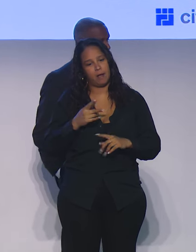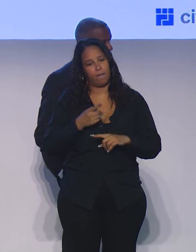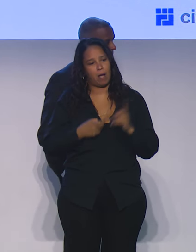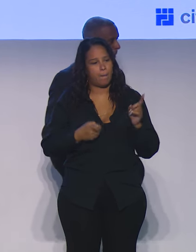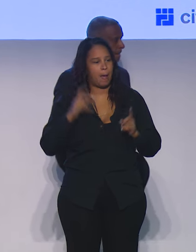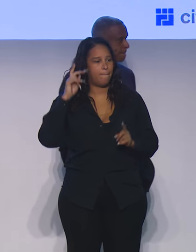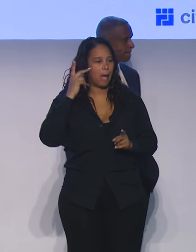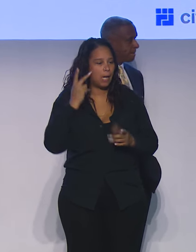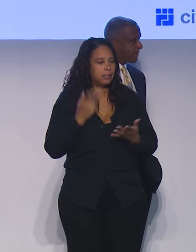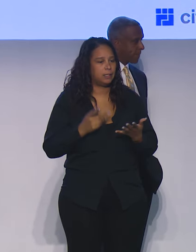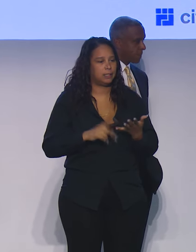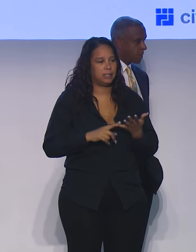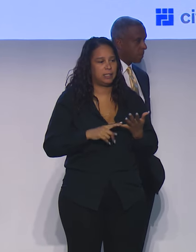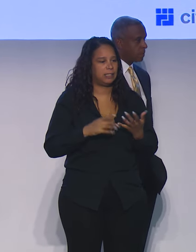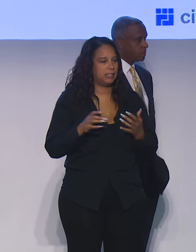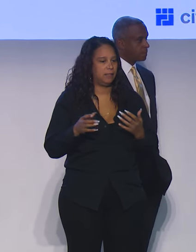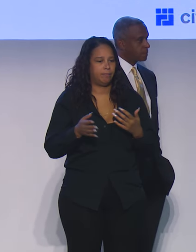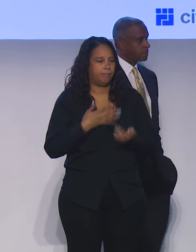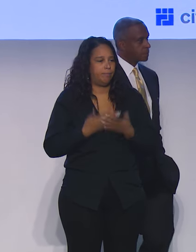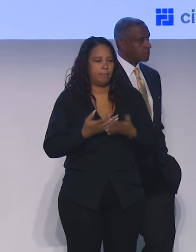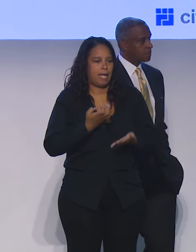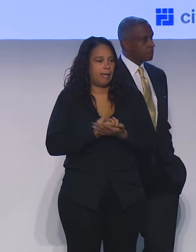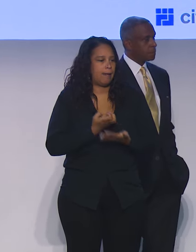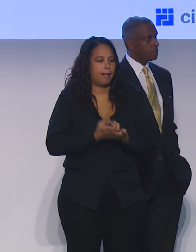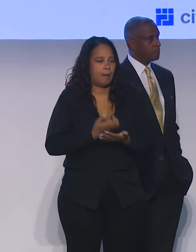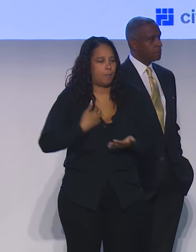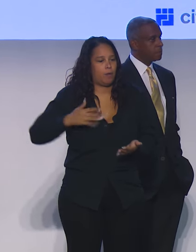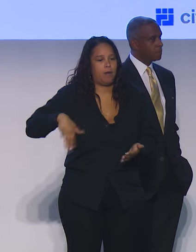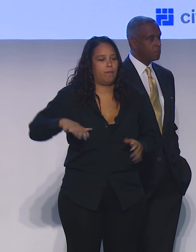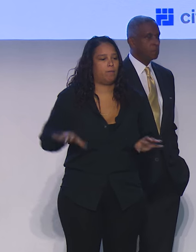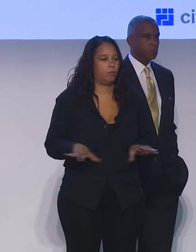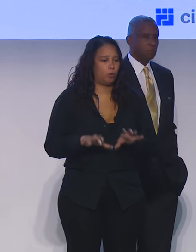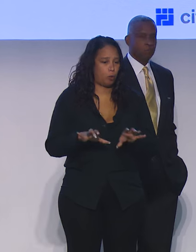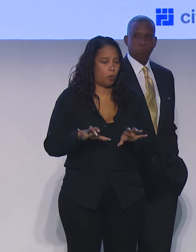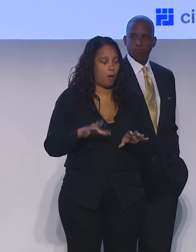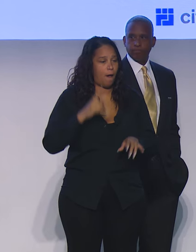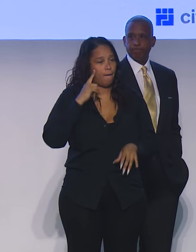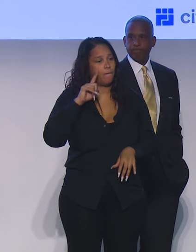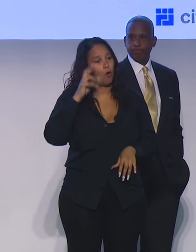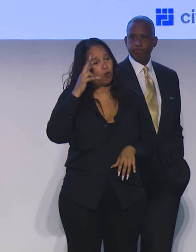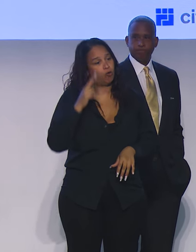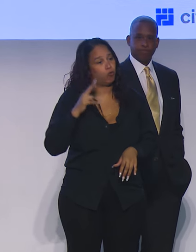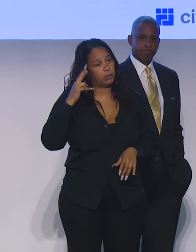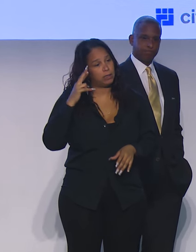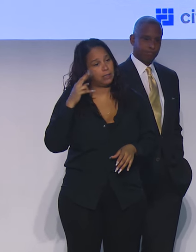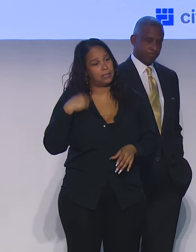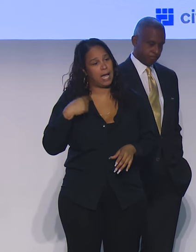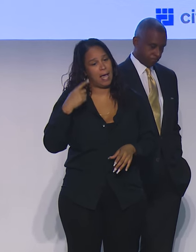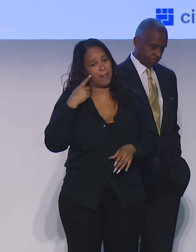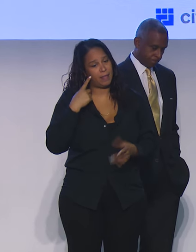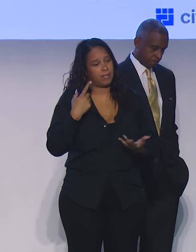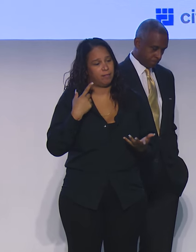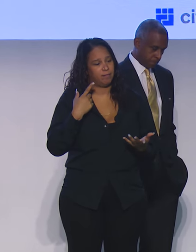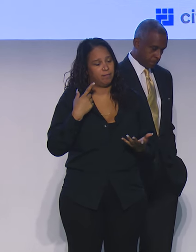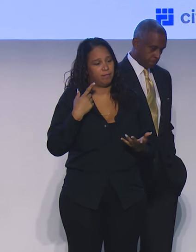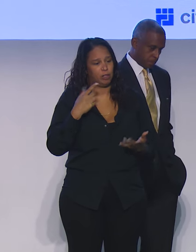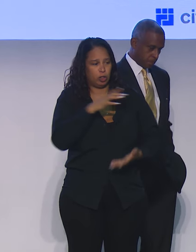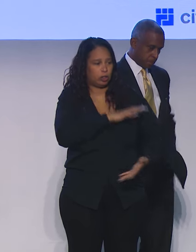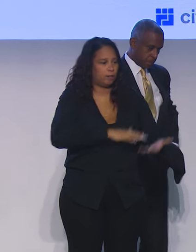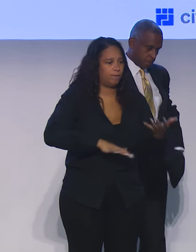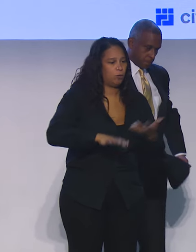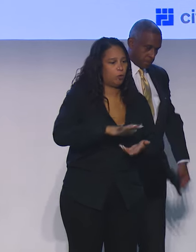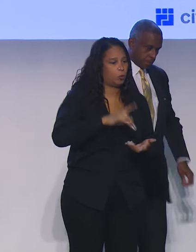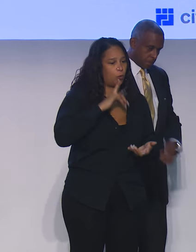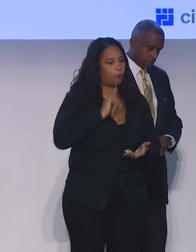even economics and we haven't done that. For reasons that are, I think, insidious and confusing, like we've really